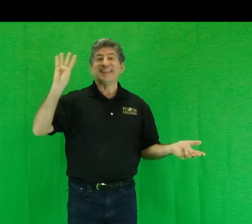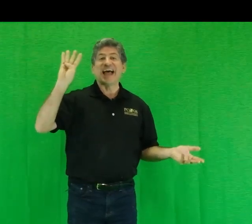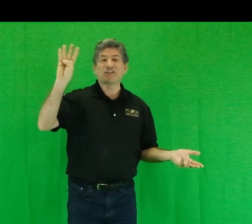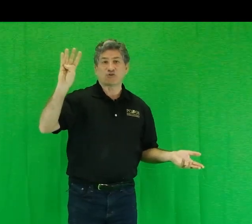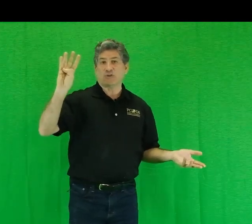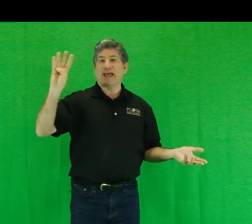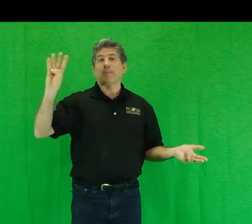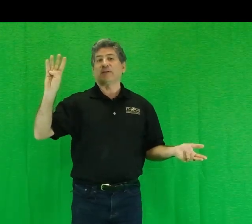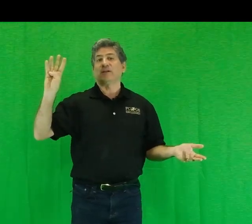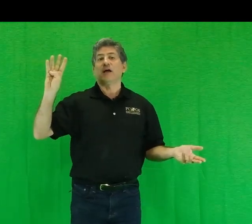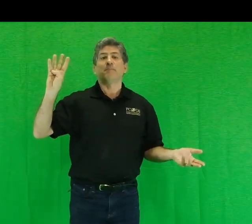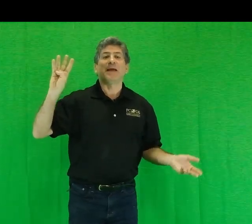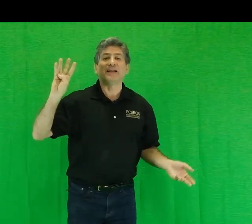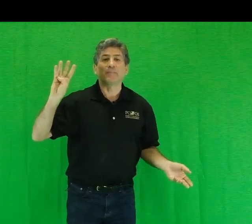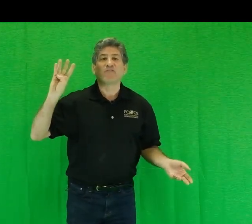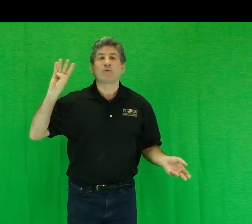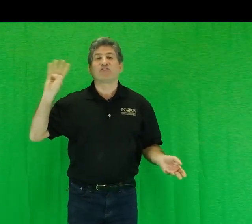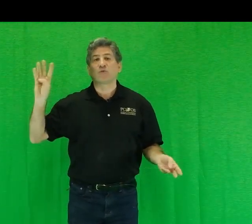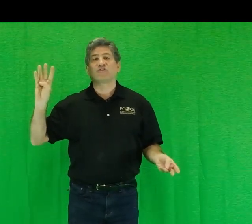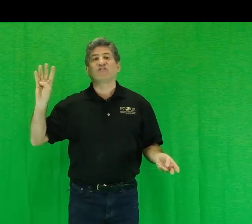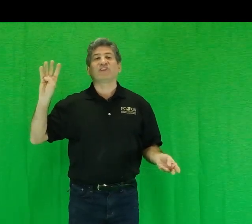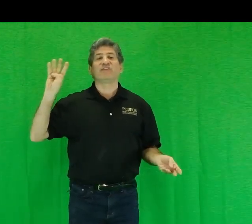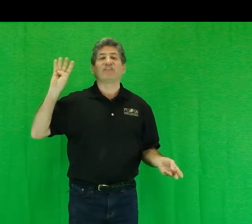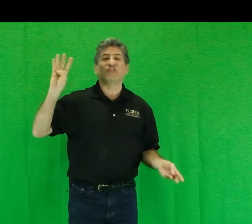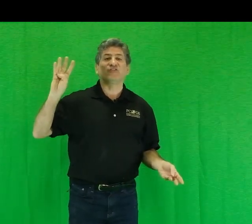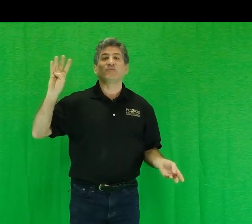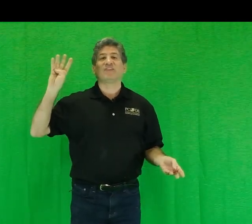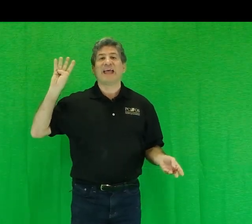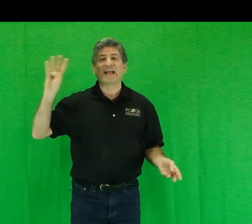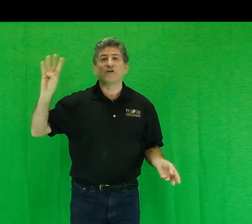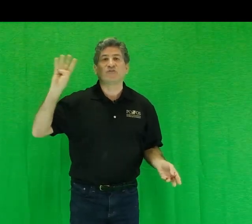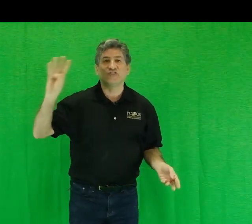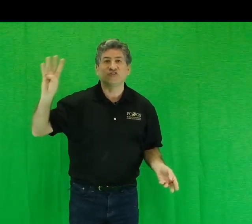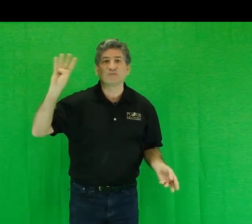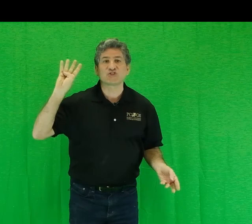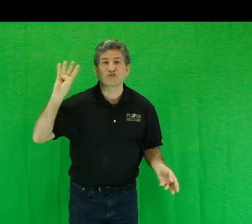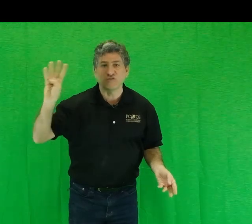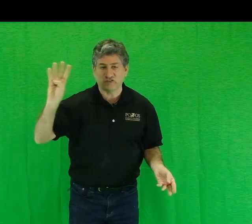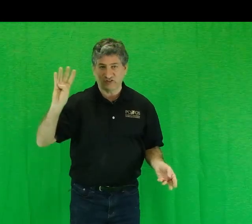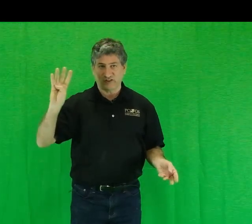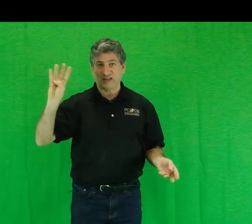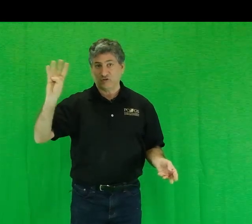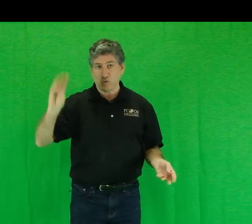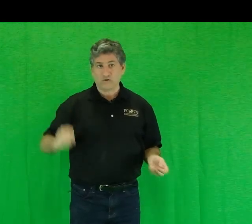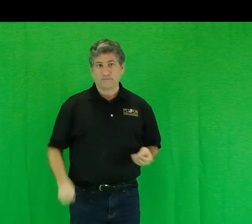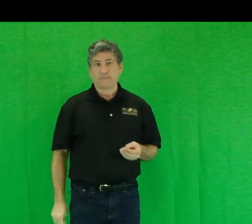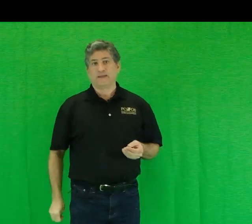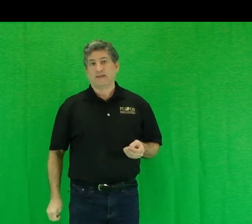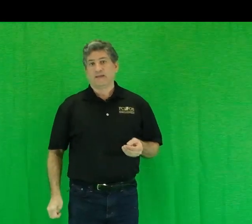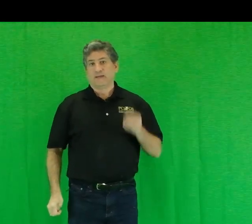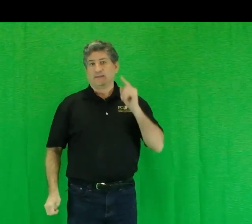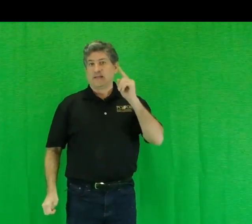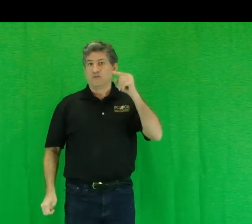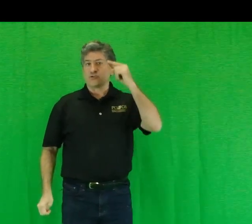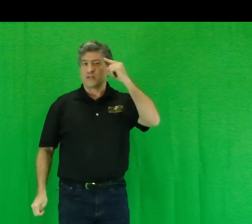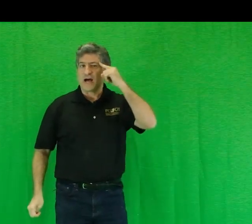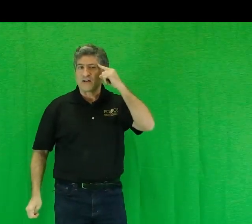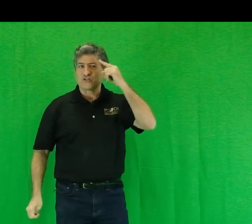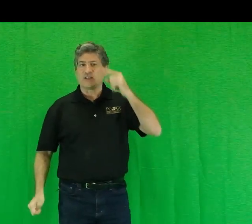Natural capital, made up of resources, living systems, and ecosystem services, end quote. Now, you should cogitate